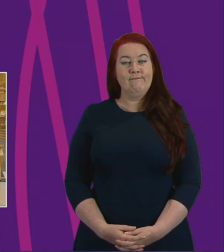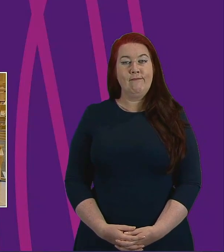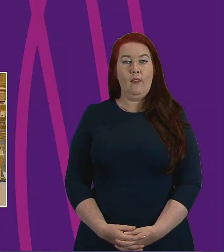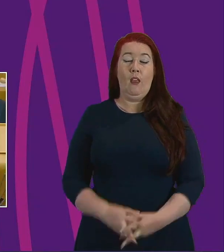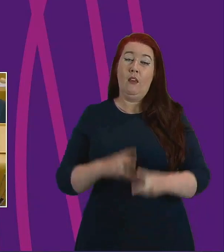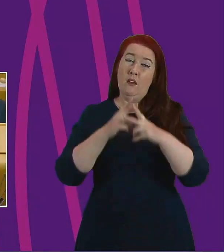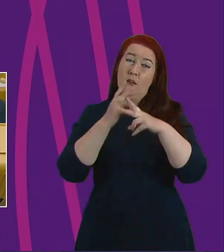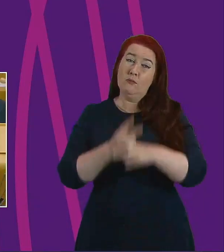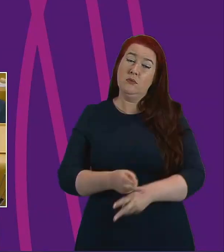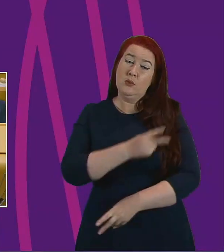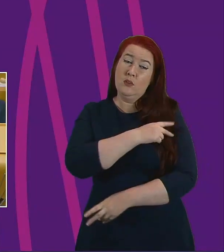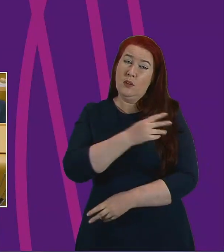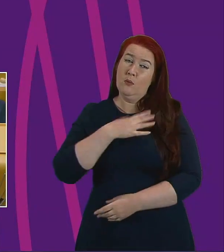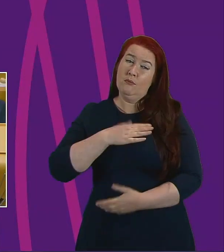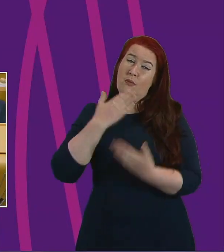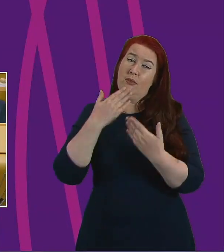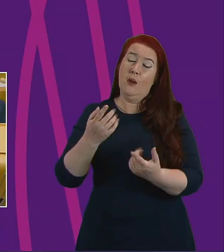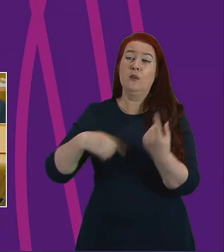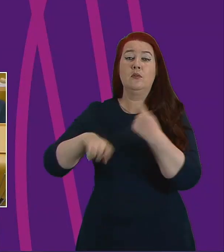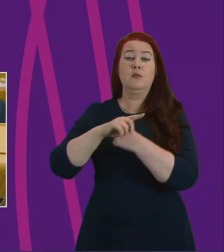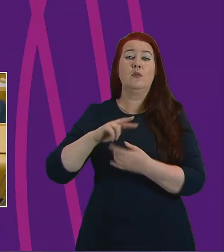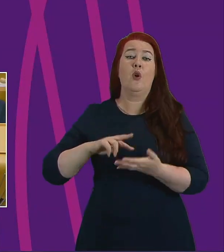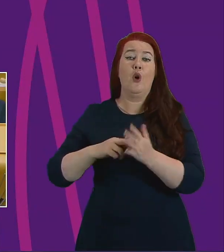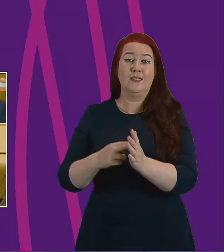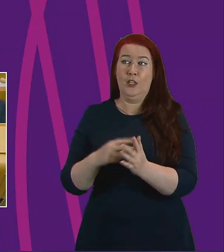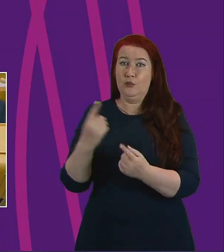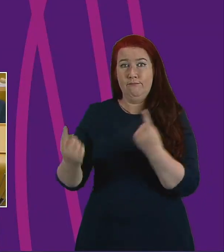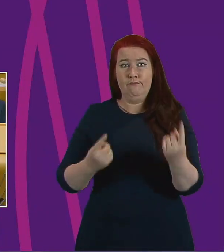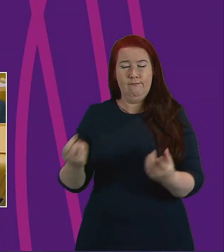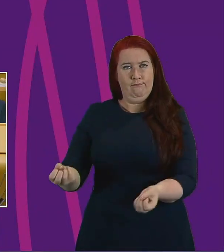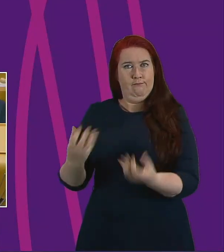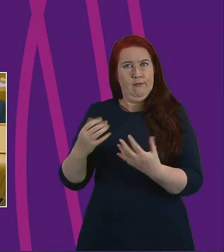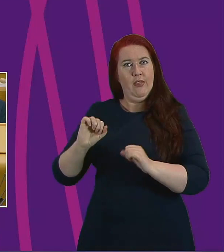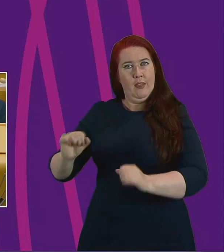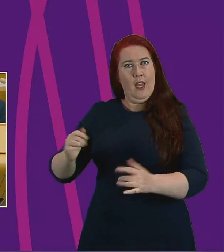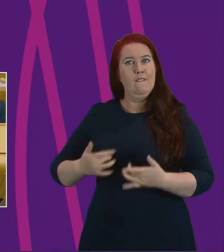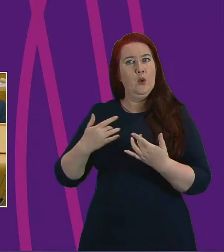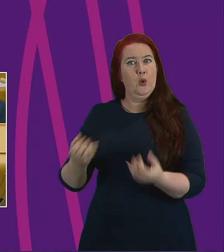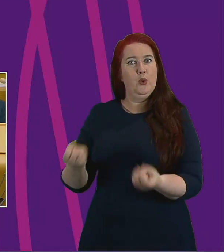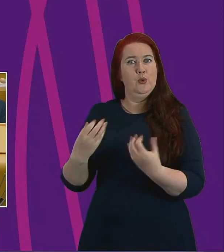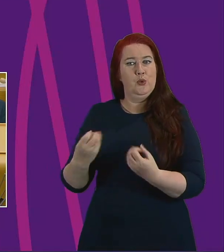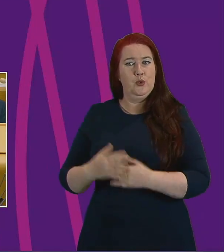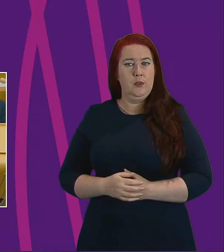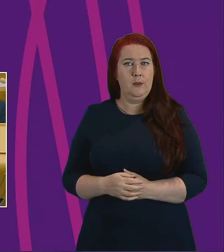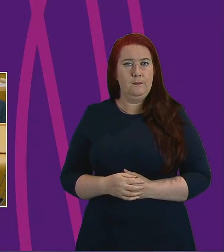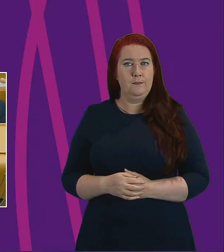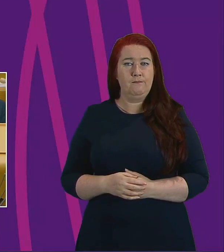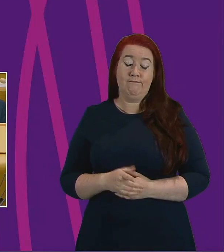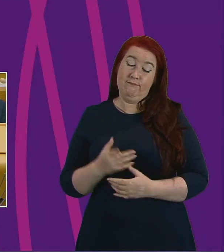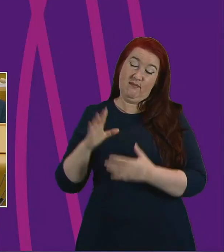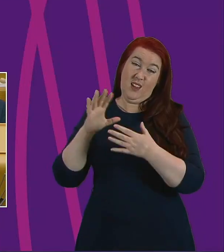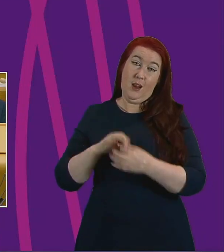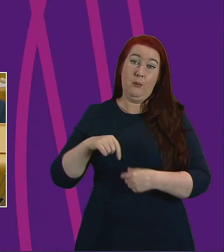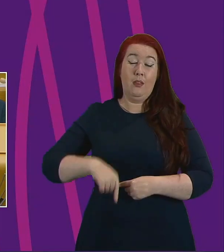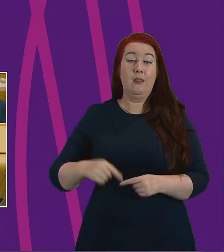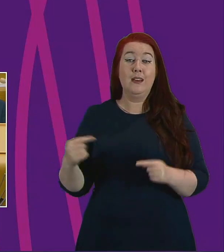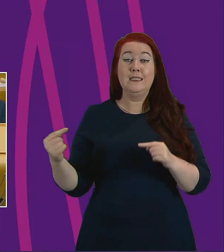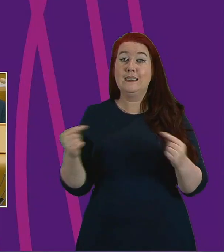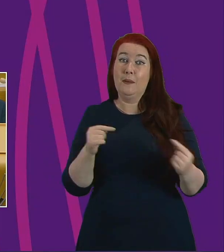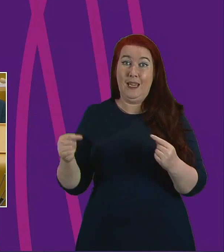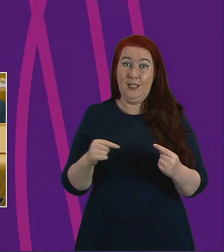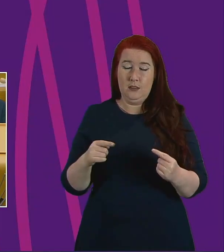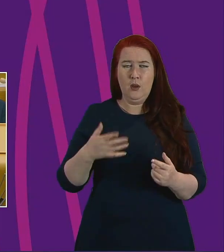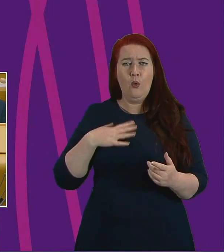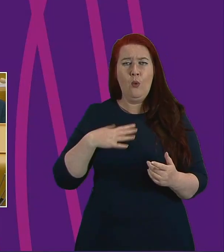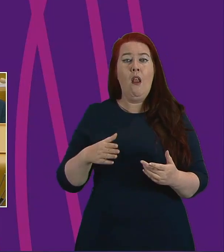organisations who have ventured their views and positions on where Scotland should go from here. In line with the focus of this debate, as we slowly re-emerge from full lockdown,